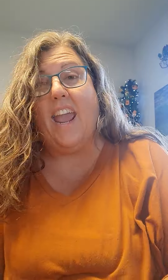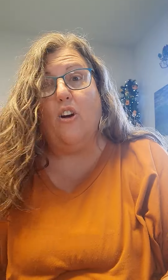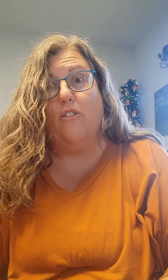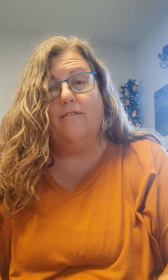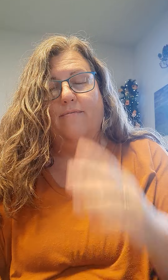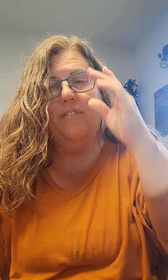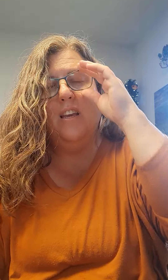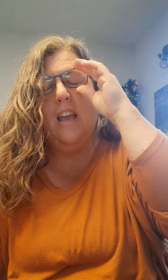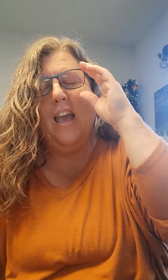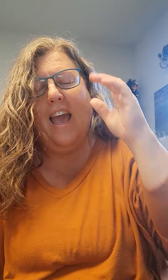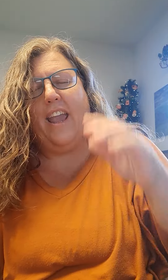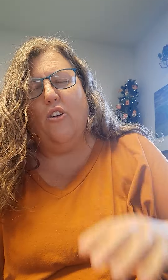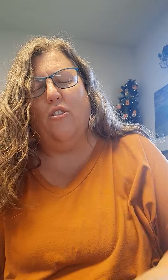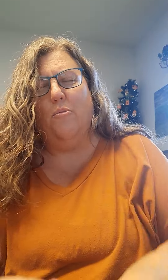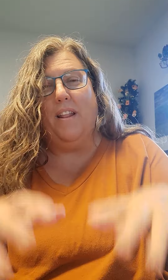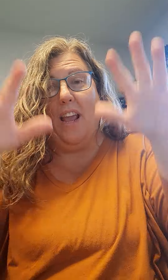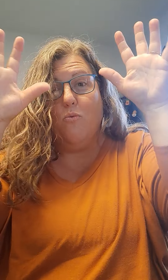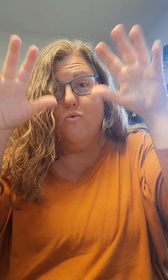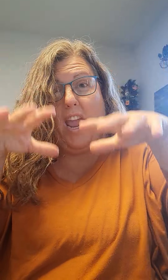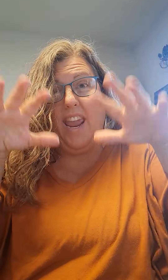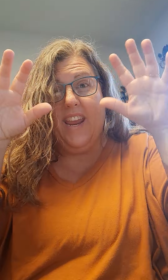Hail! Hail would be like rain.